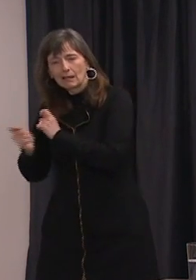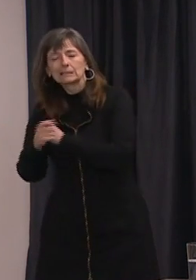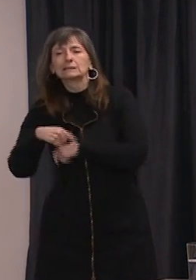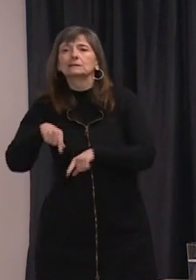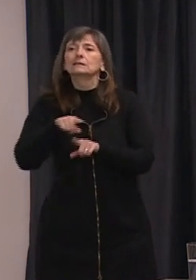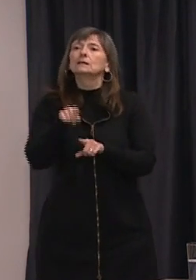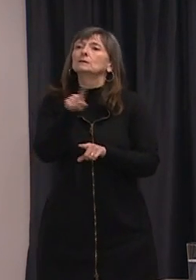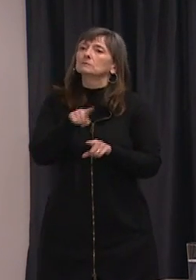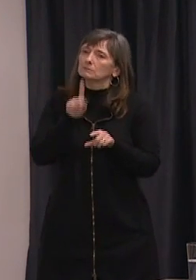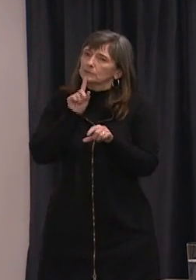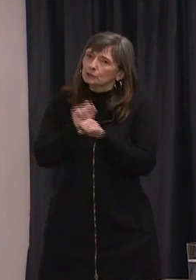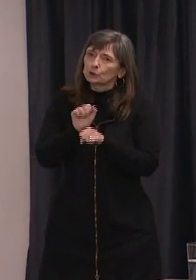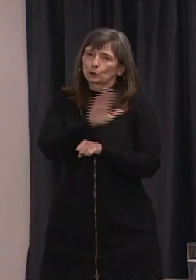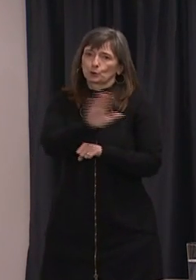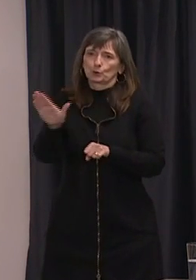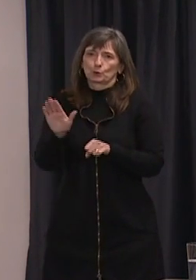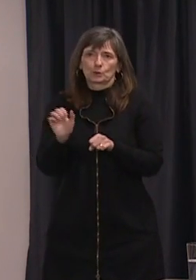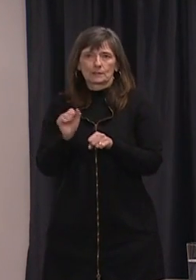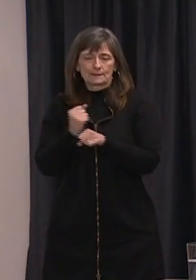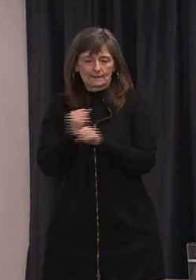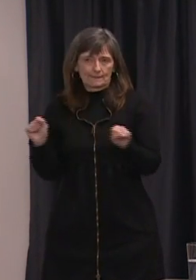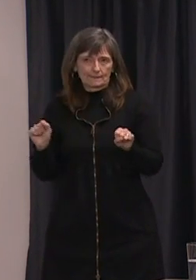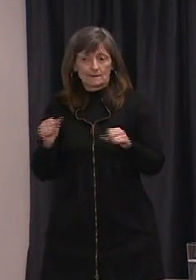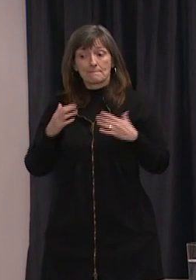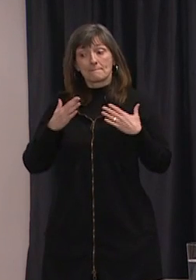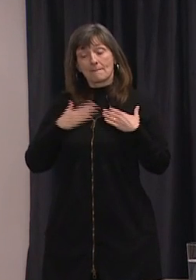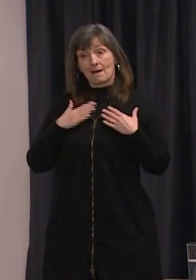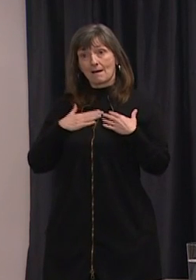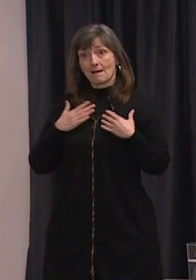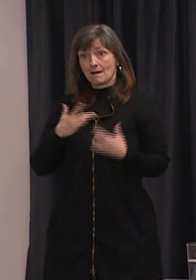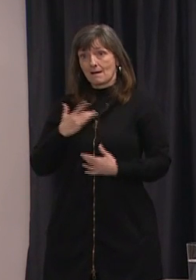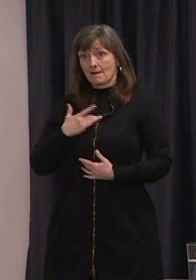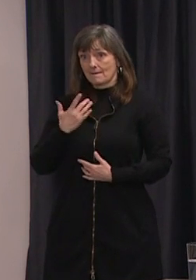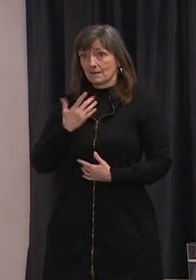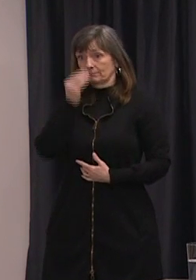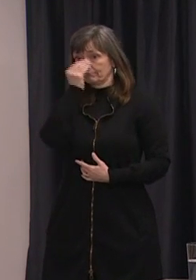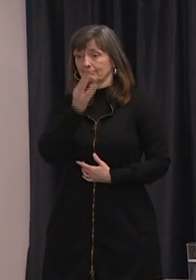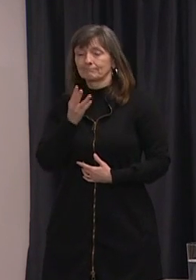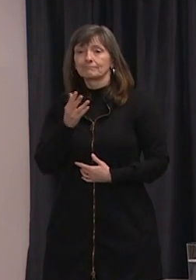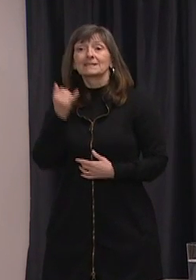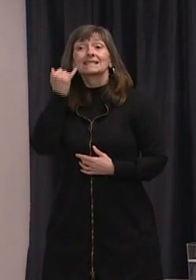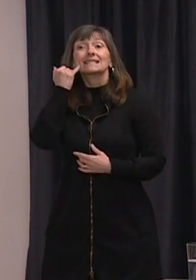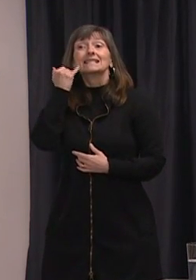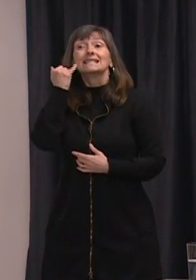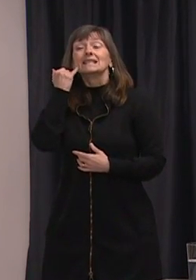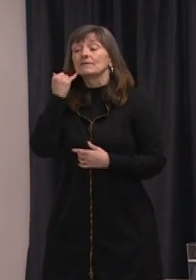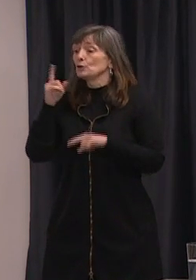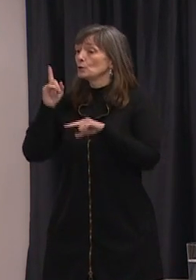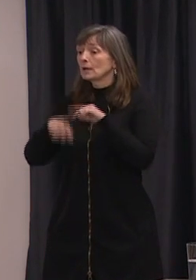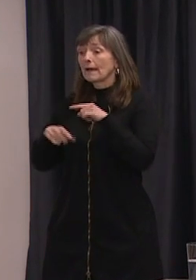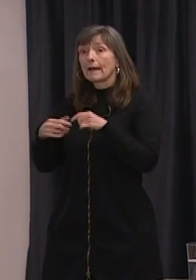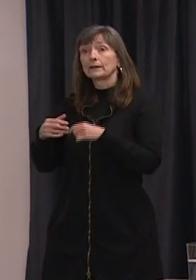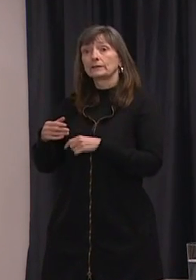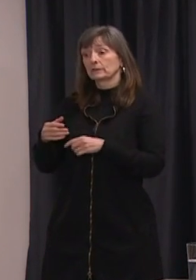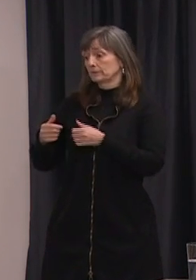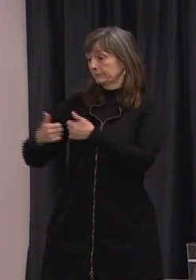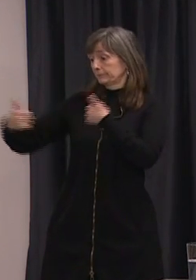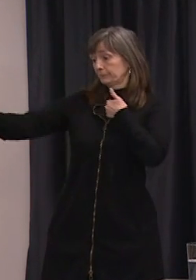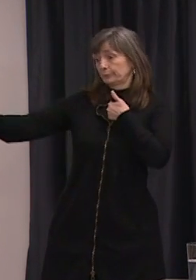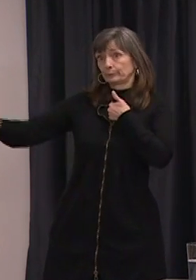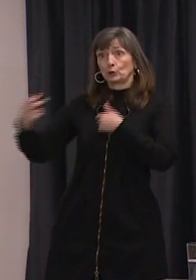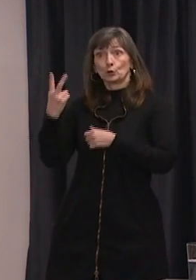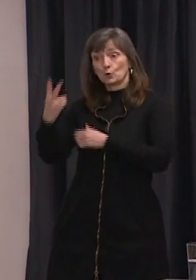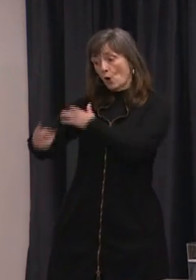you and your loved ones safe. My message is to avoid gatherings where you cannot keep a distance of two arms lengths